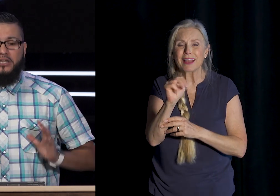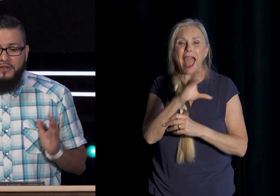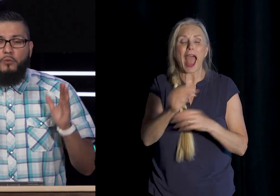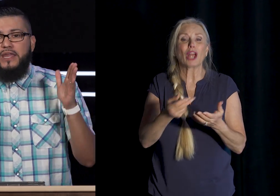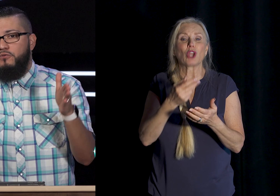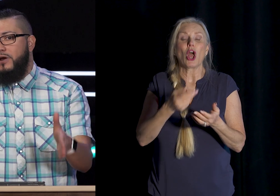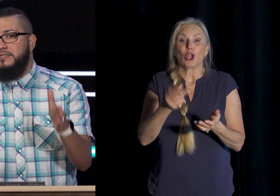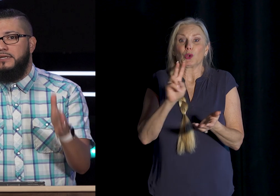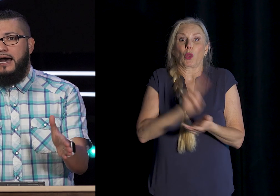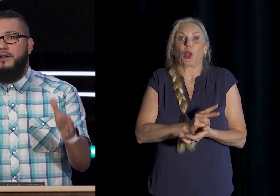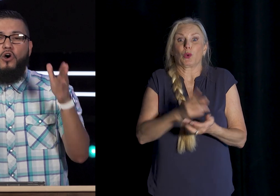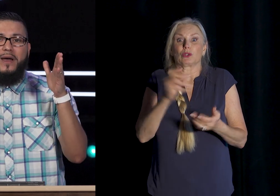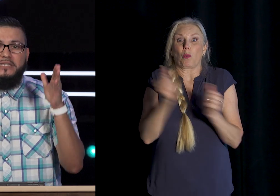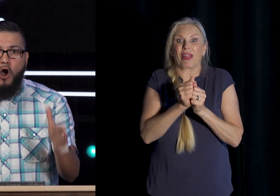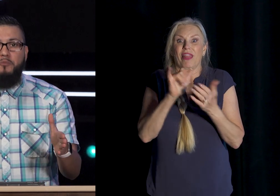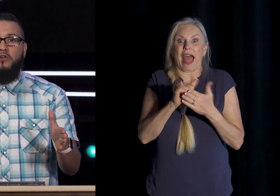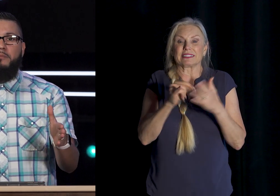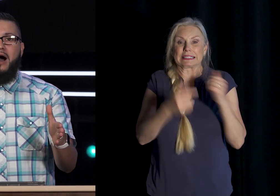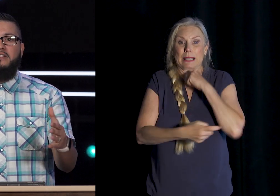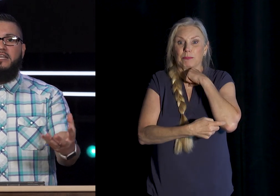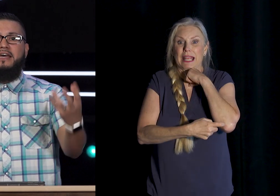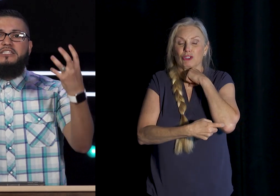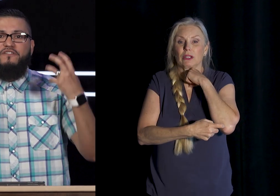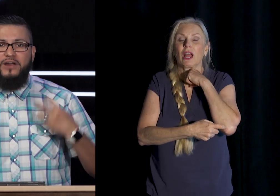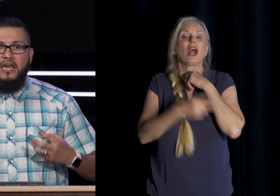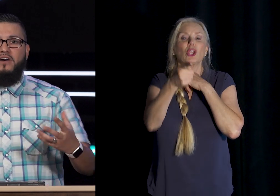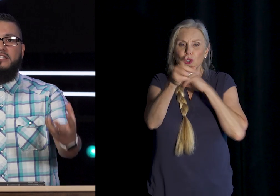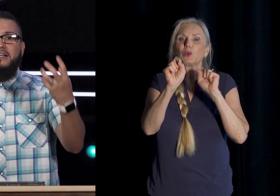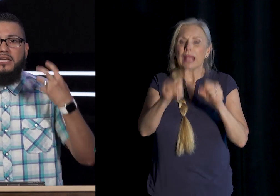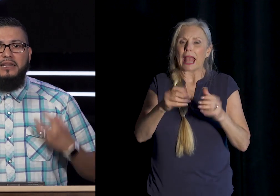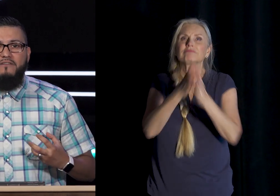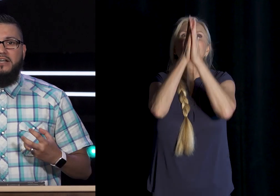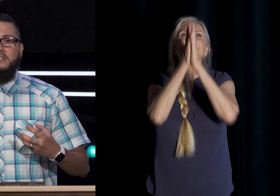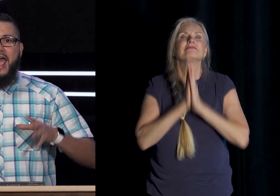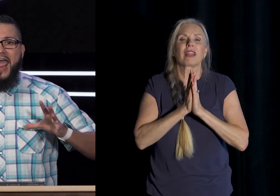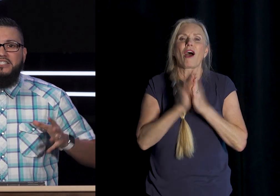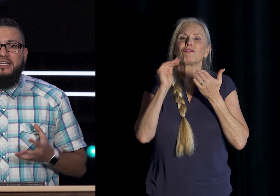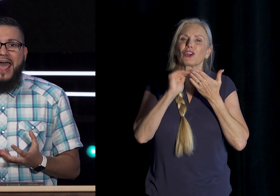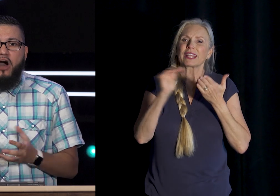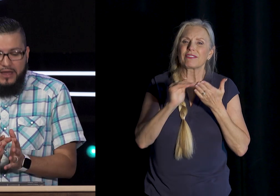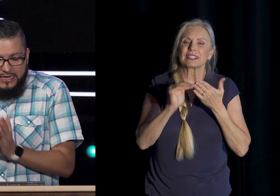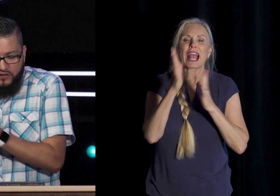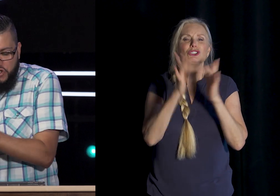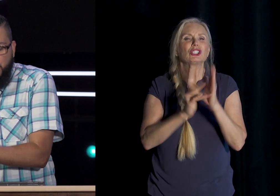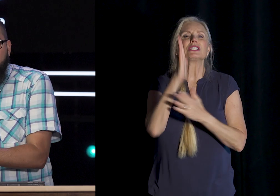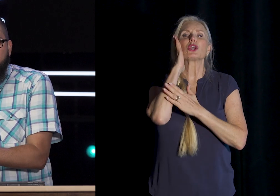That we Can run To God Who has An open Door Policy To forgive Us To love Us And to Now give Us strength